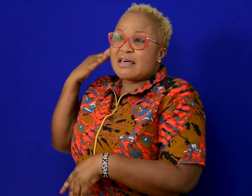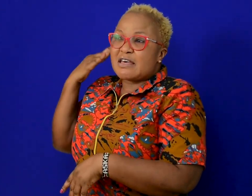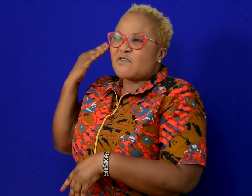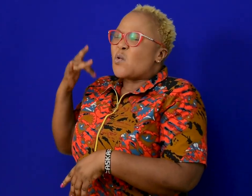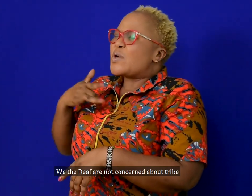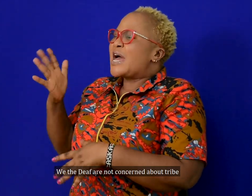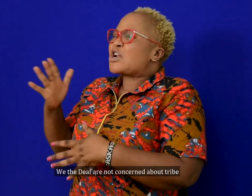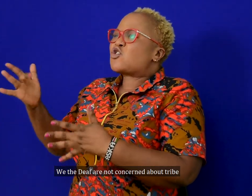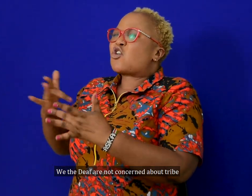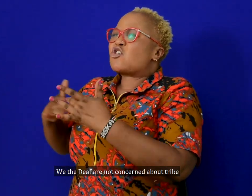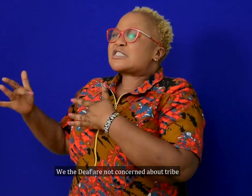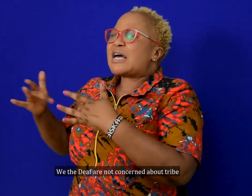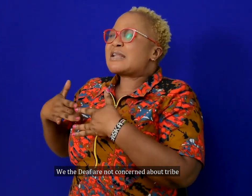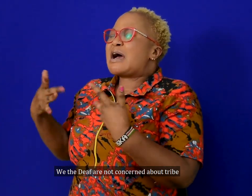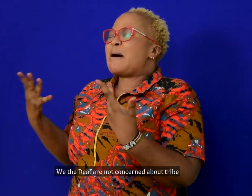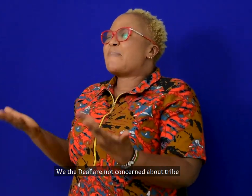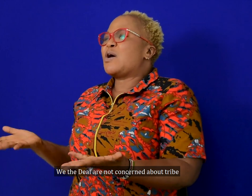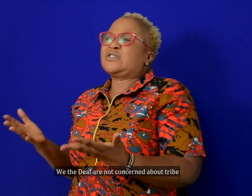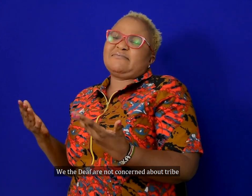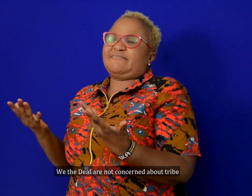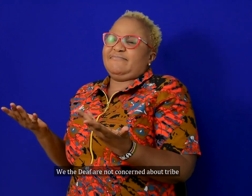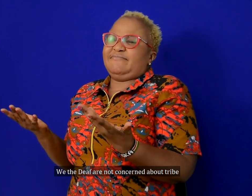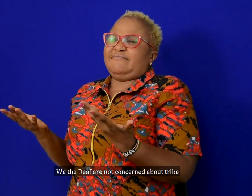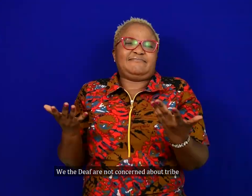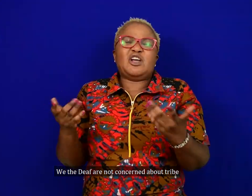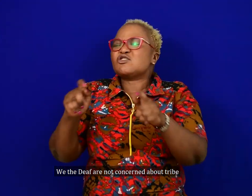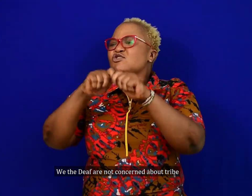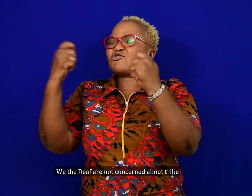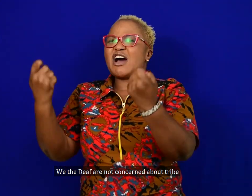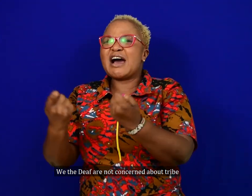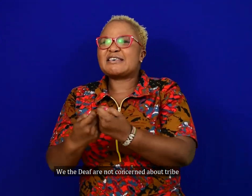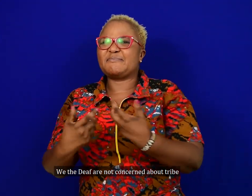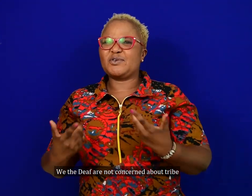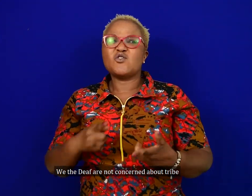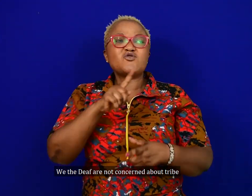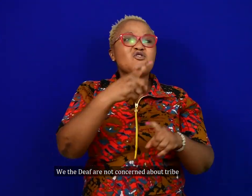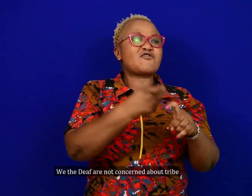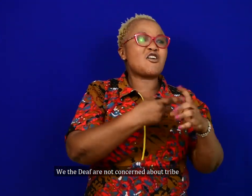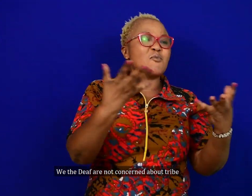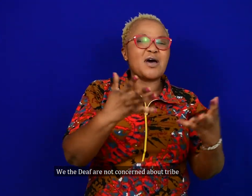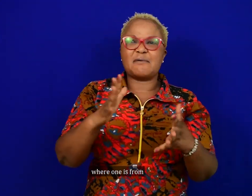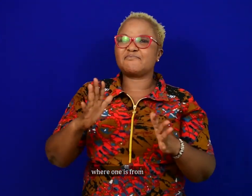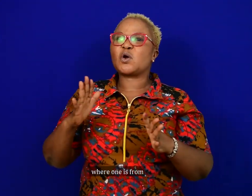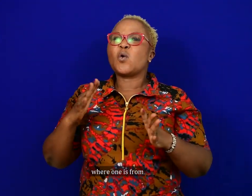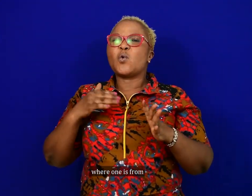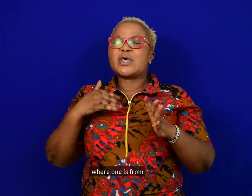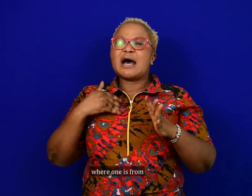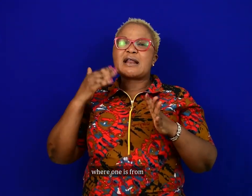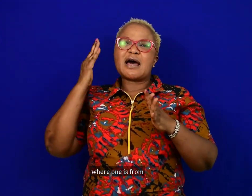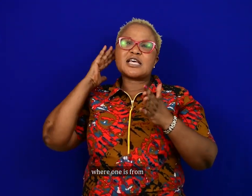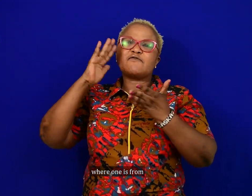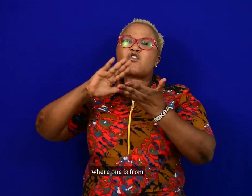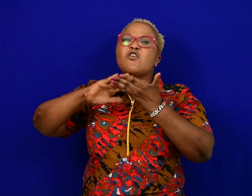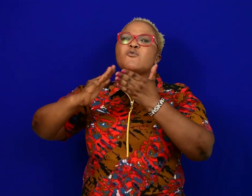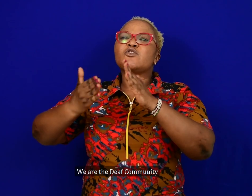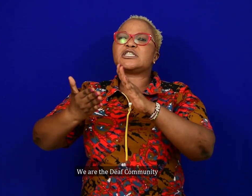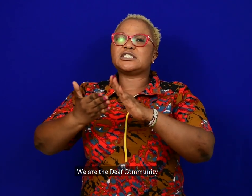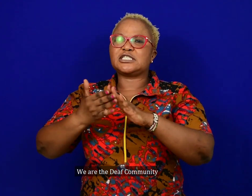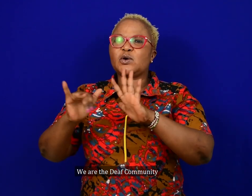Also, we, the deaf people, are not concerned about tribe, where one is from. We are a